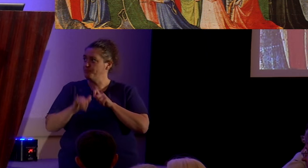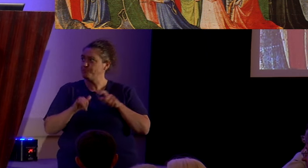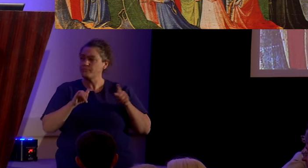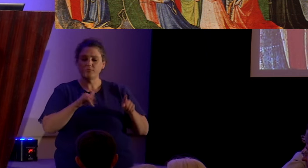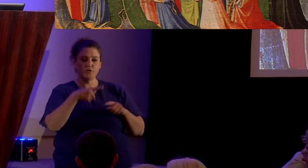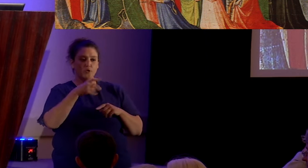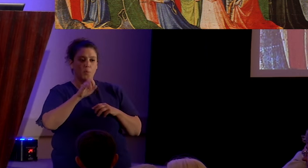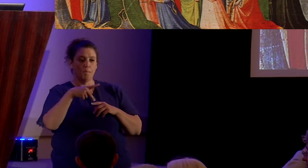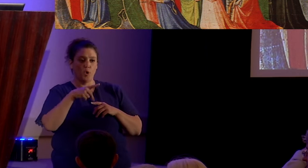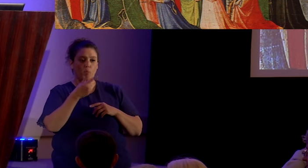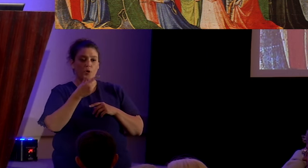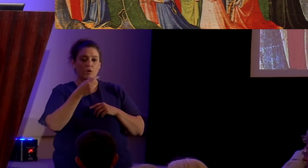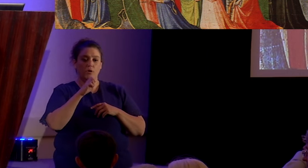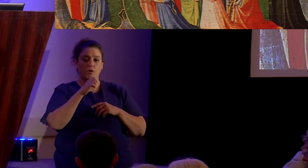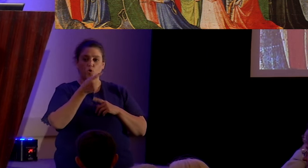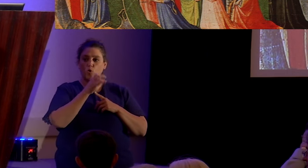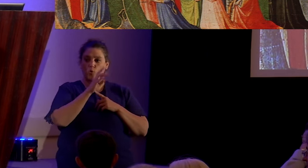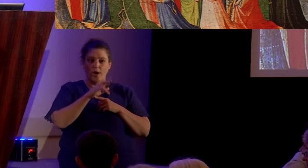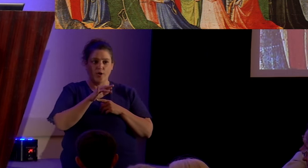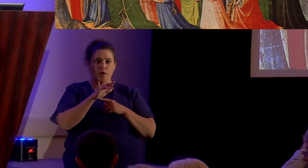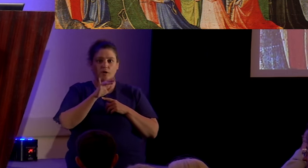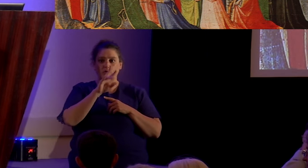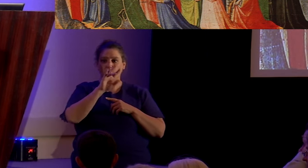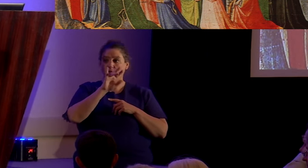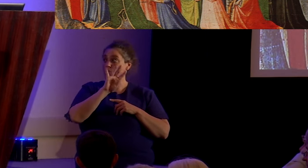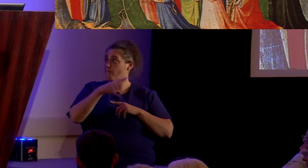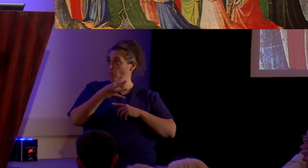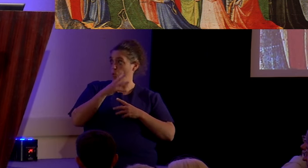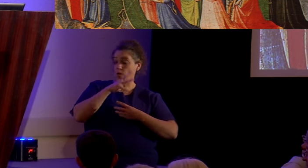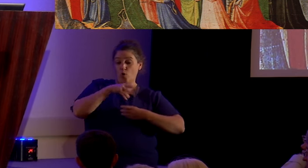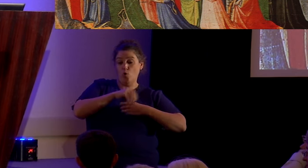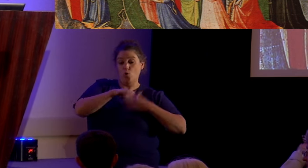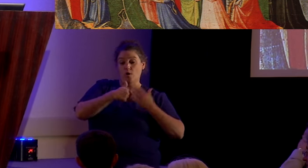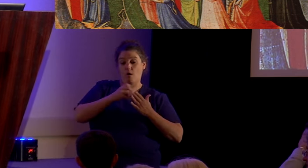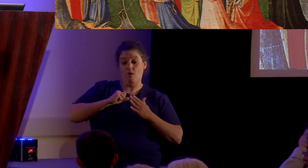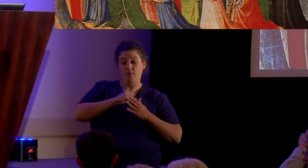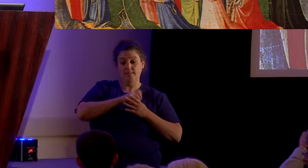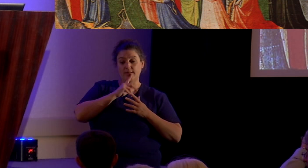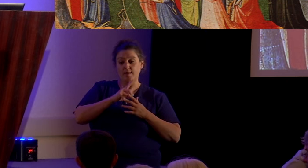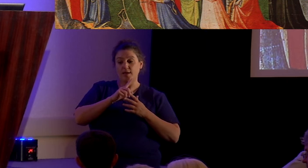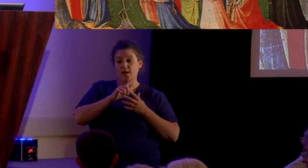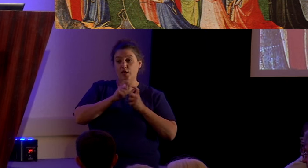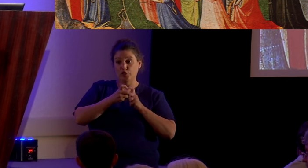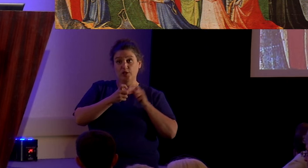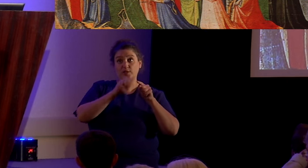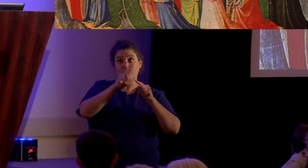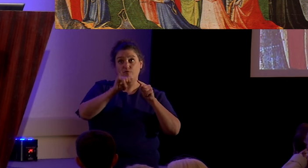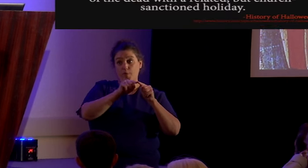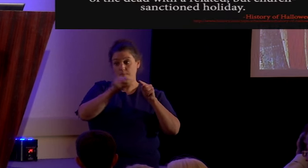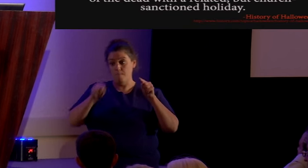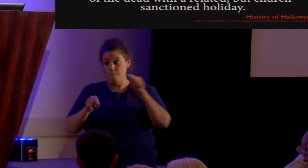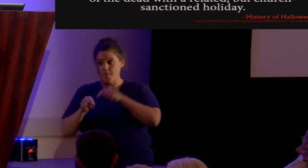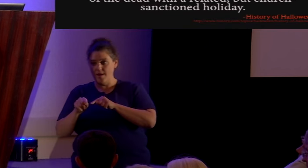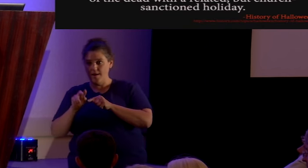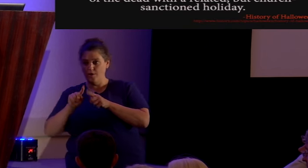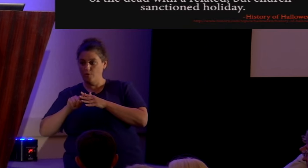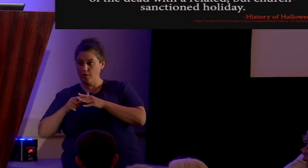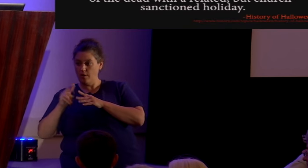expanded All-Martyrs' Day to include all the saints, and he bumped it from May to the 1st of November.